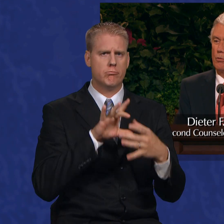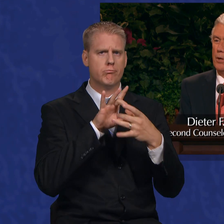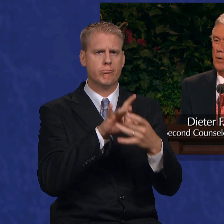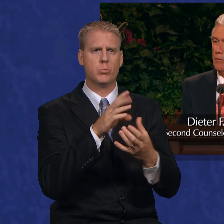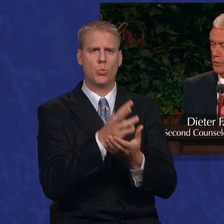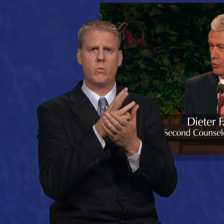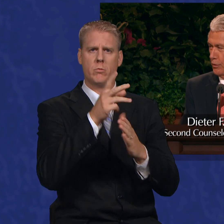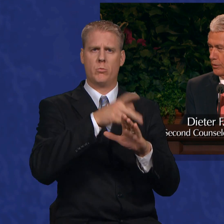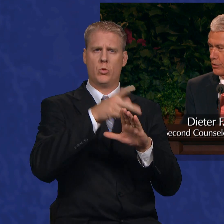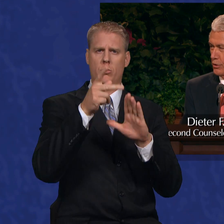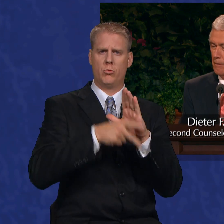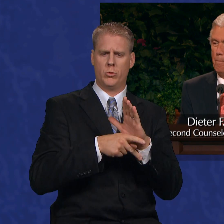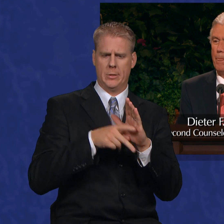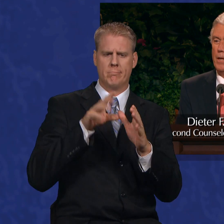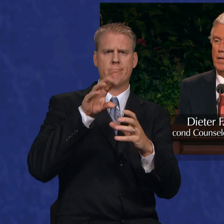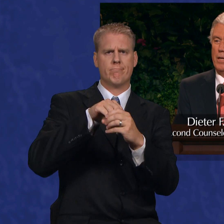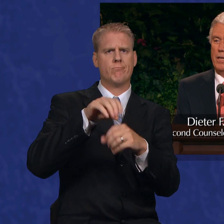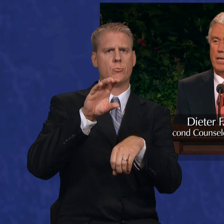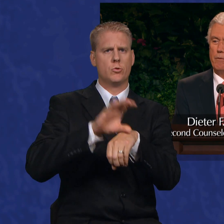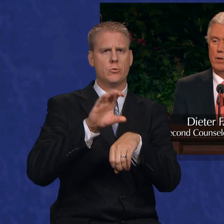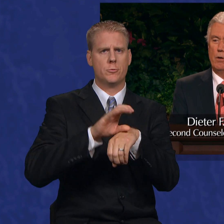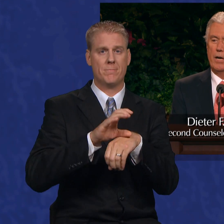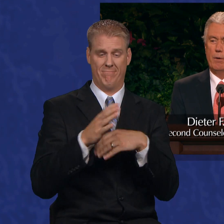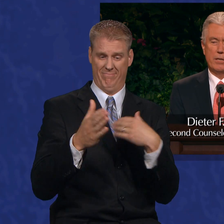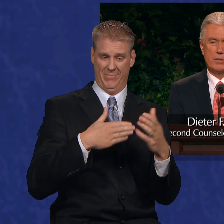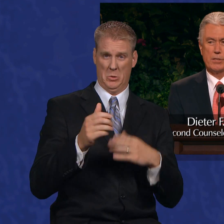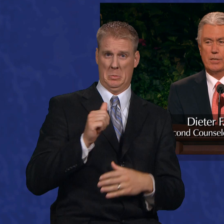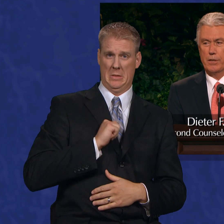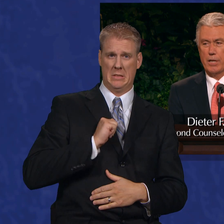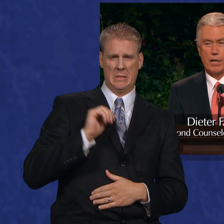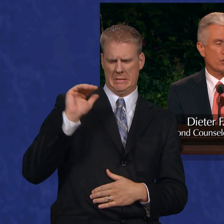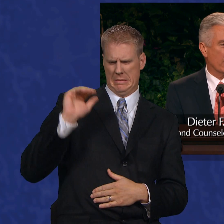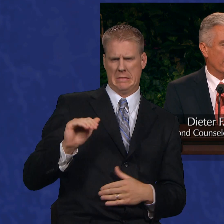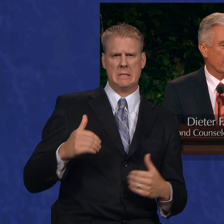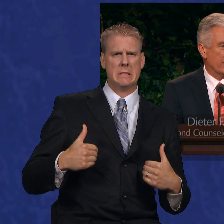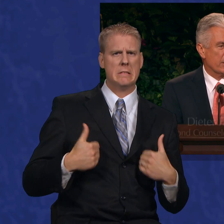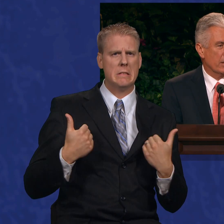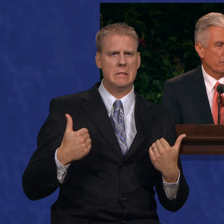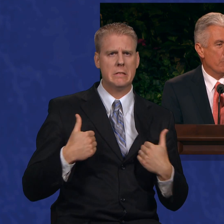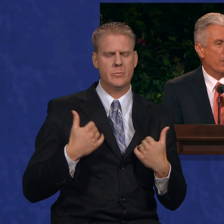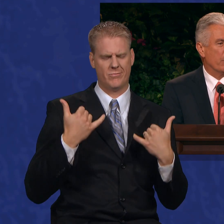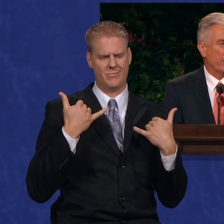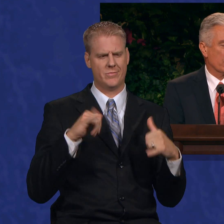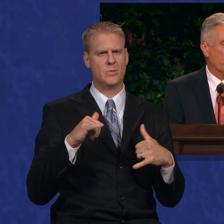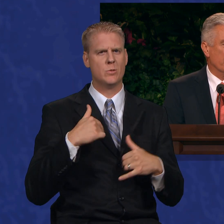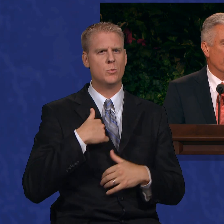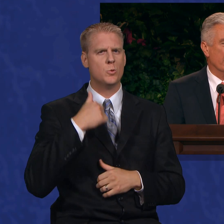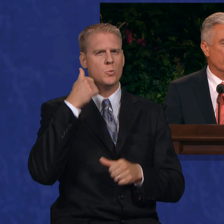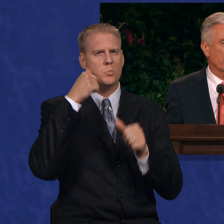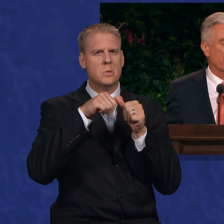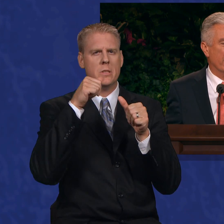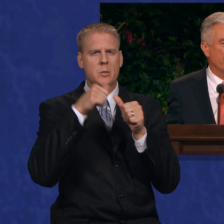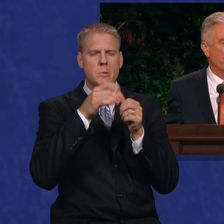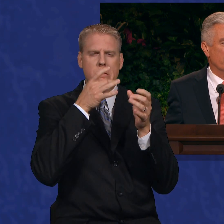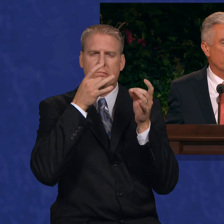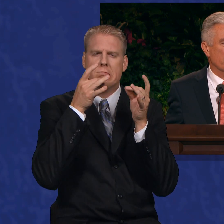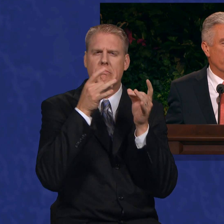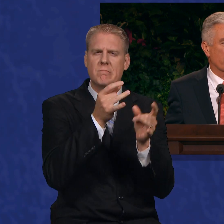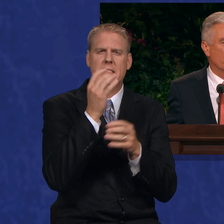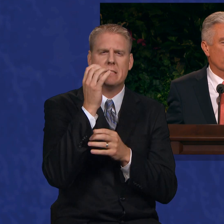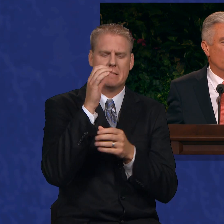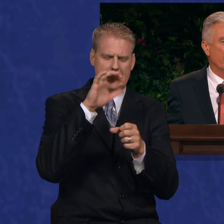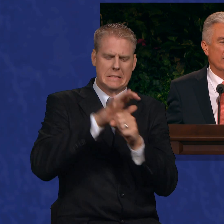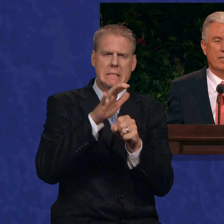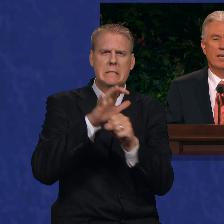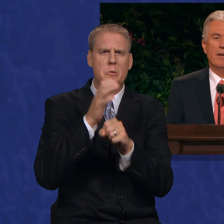program of the Church. Even though I was a young child, I still remember the sweet taste of canned peaches